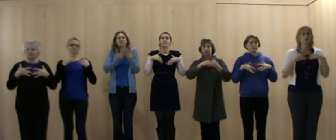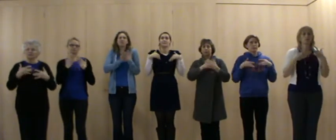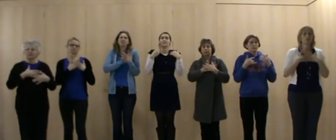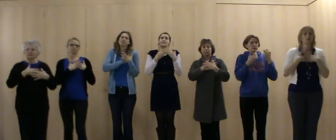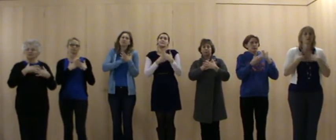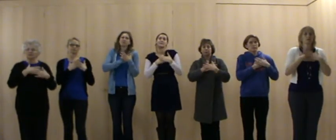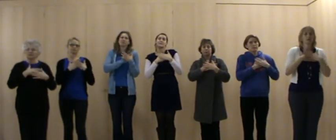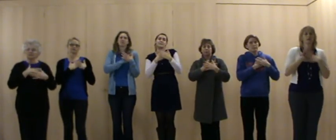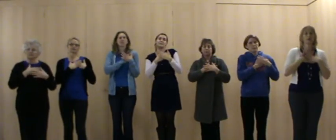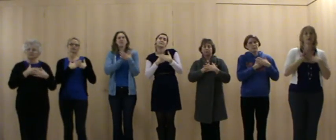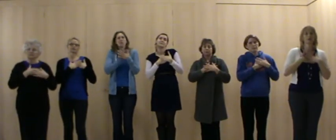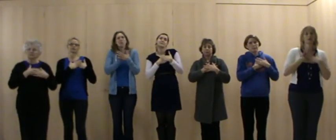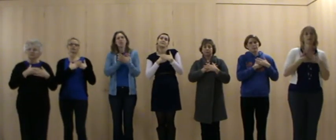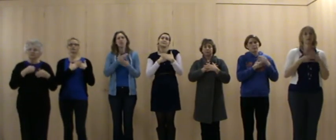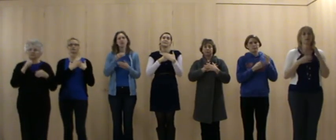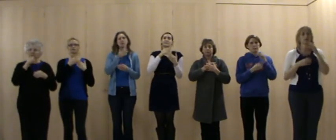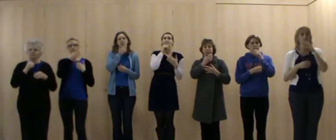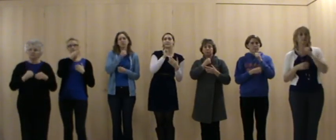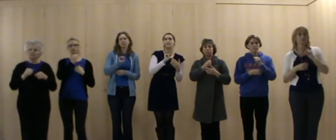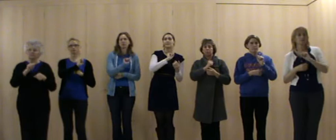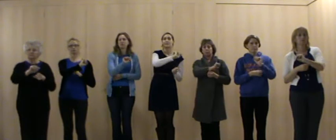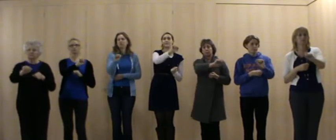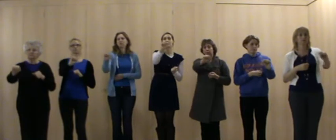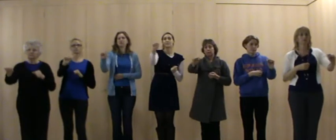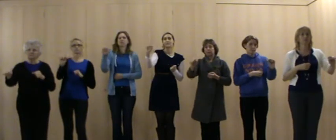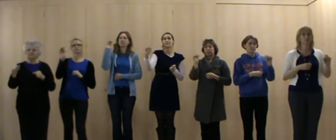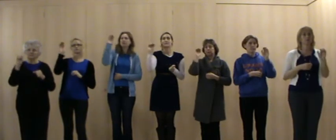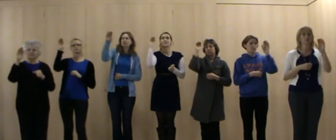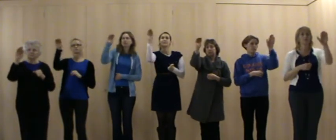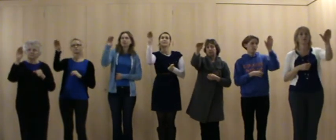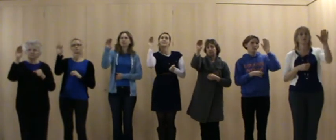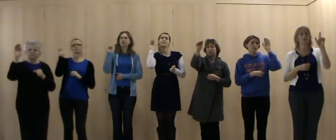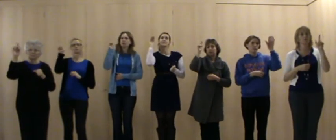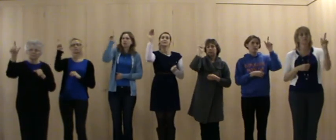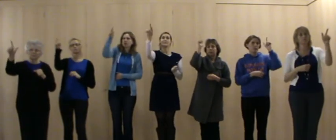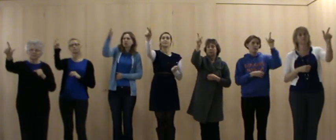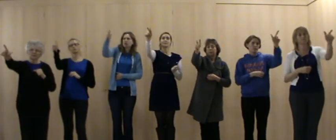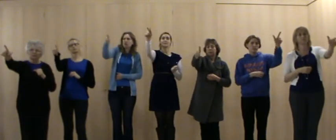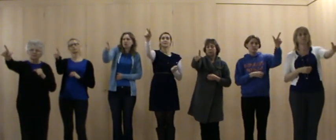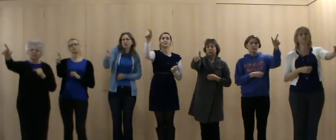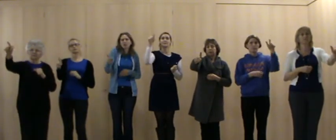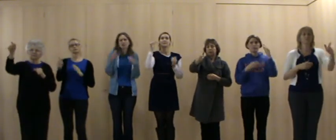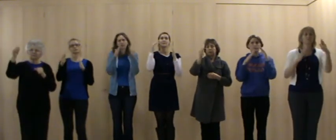yearning. Though your lands are far away, they dream